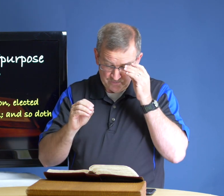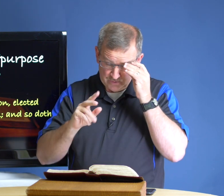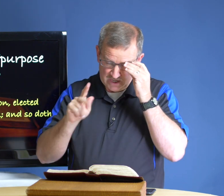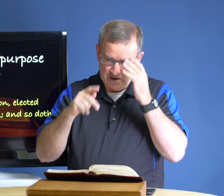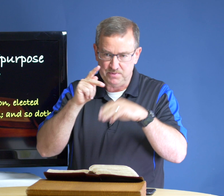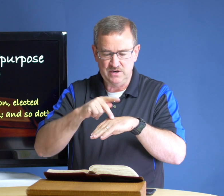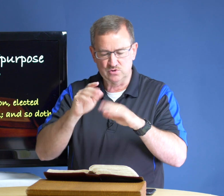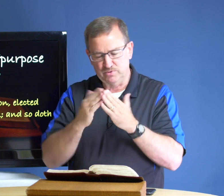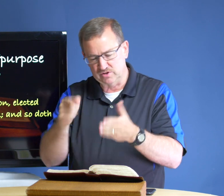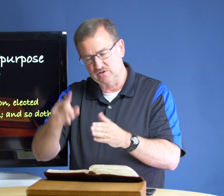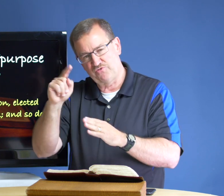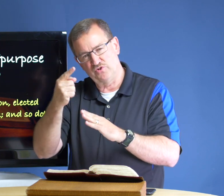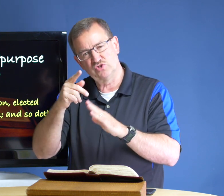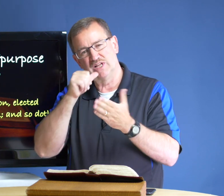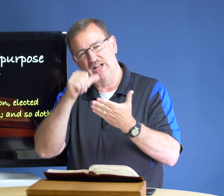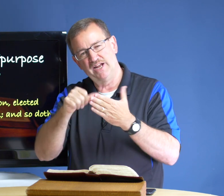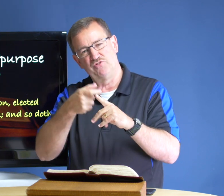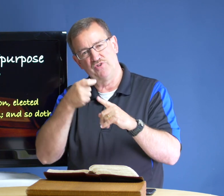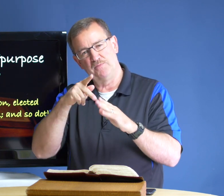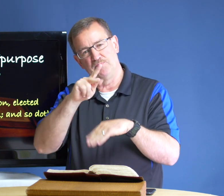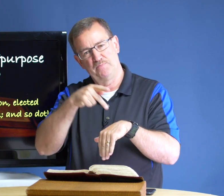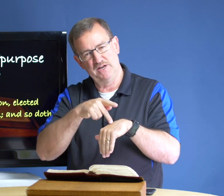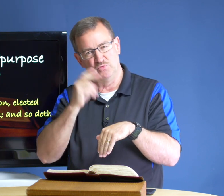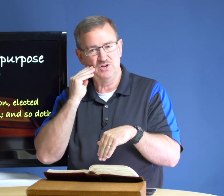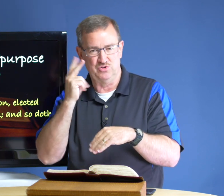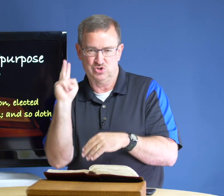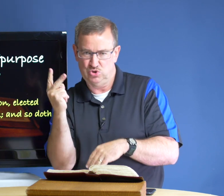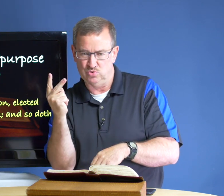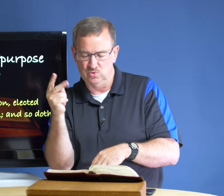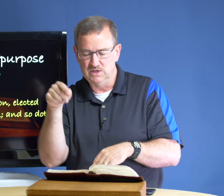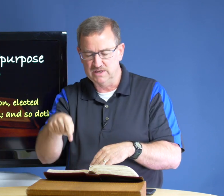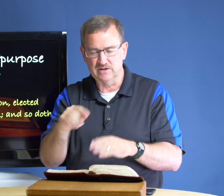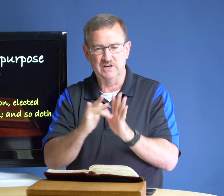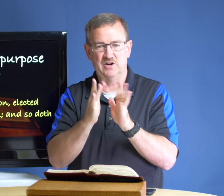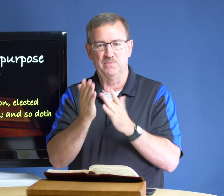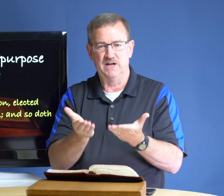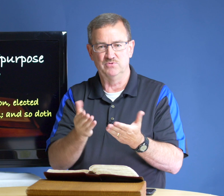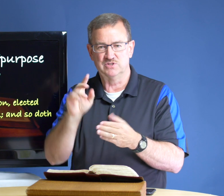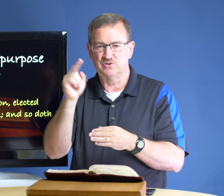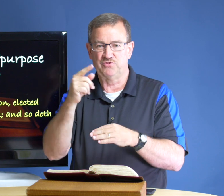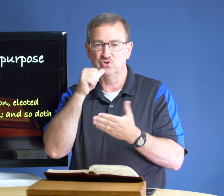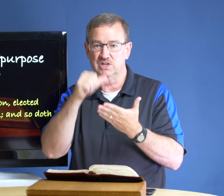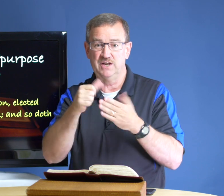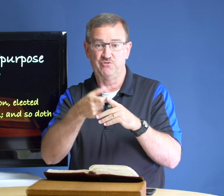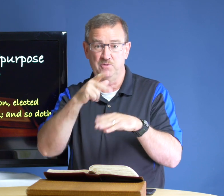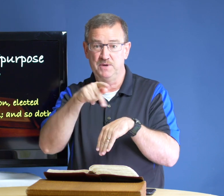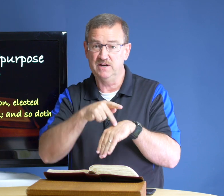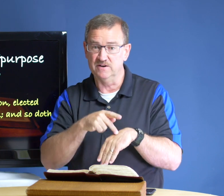uh peter's book this first letter from peter we know there's two here in our bibles this first letter from peter